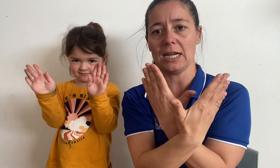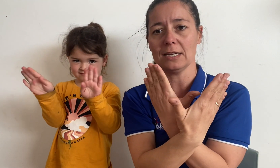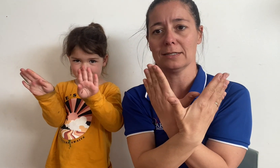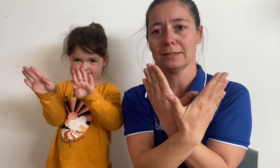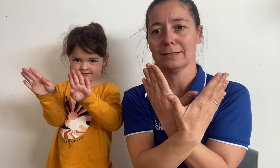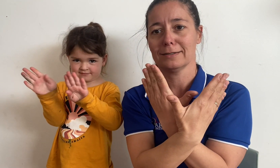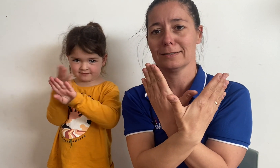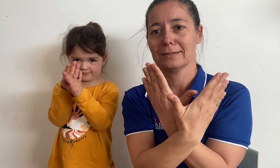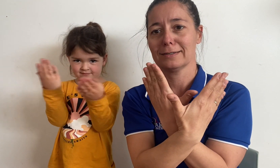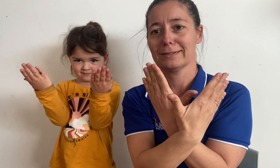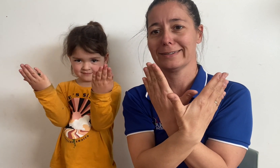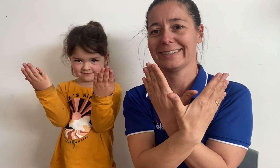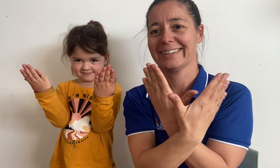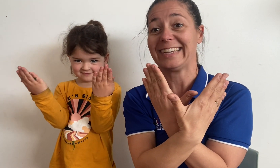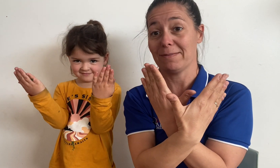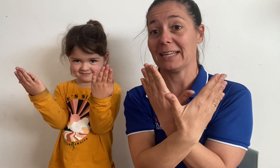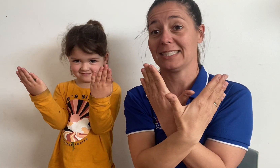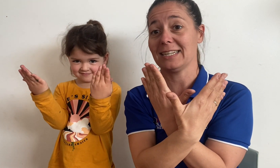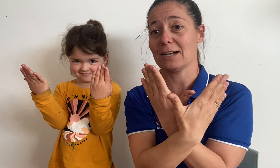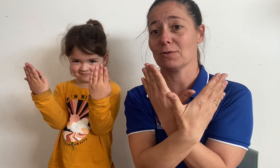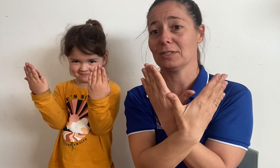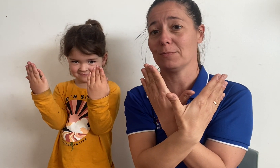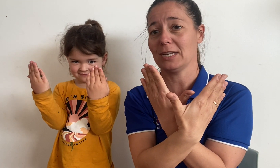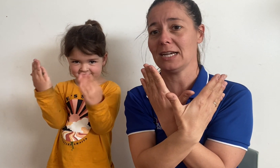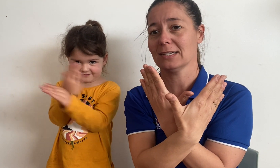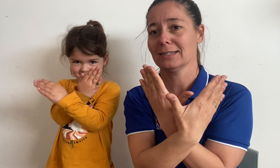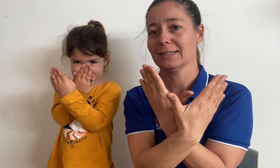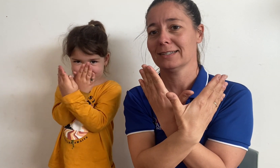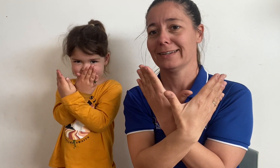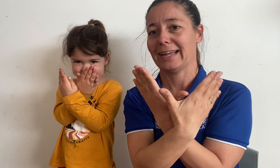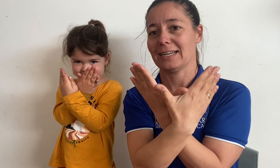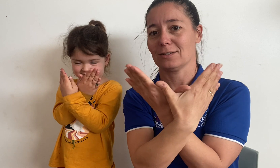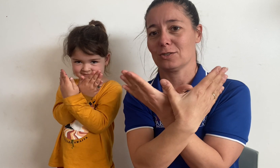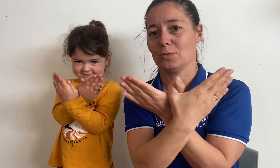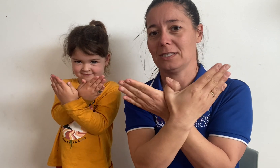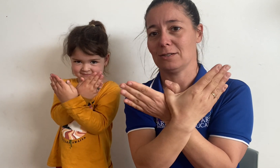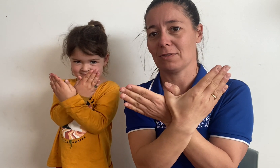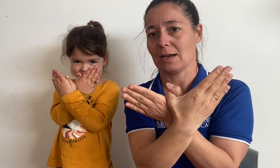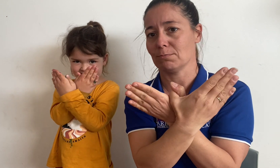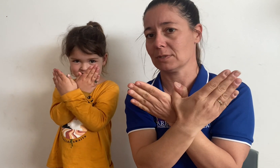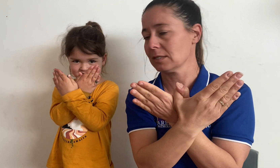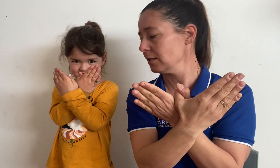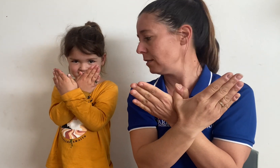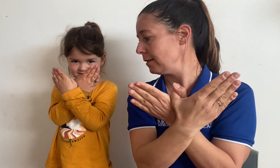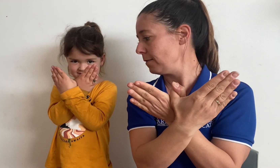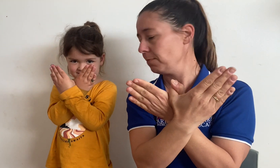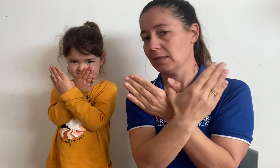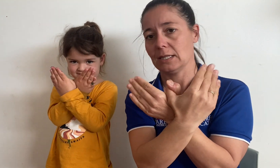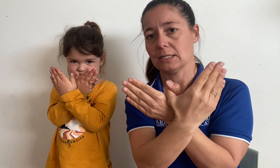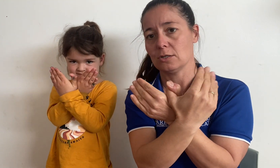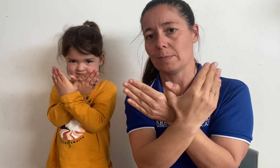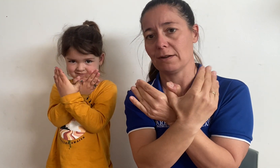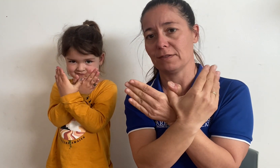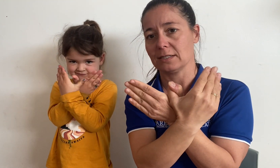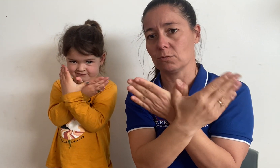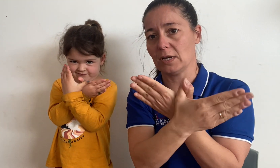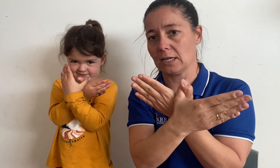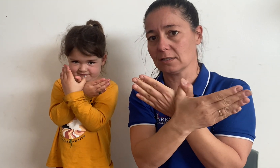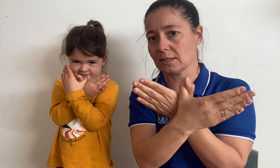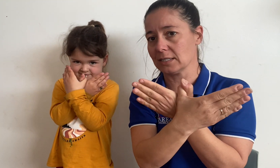yep that's it now cross your body and twist your thumbs this is your butterfly's wings and that's